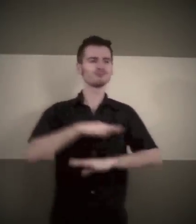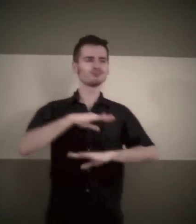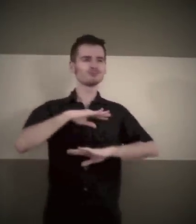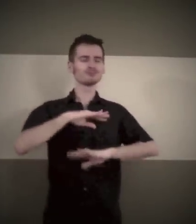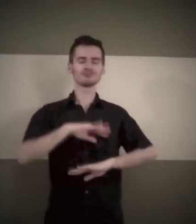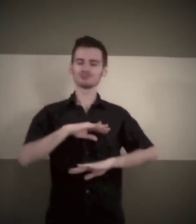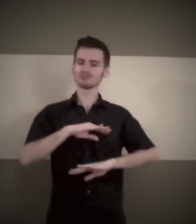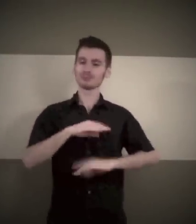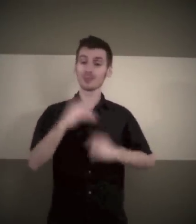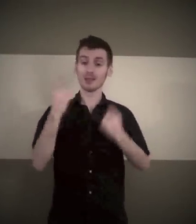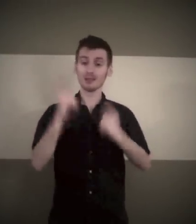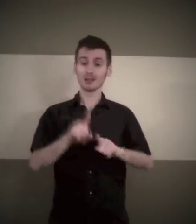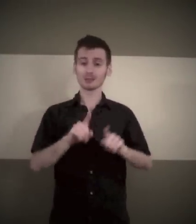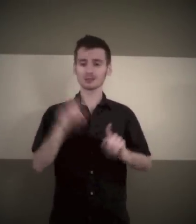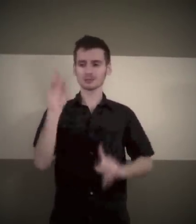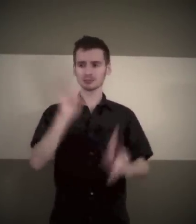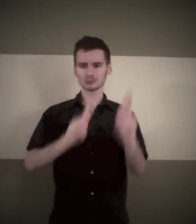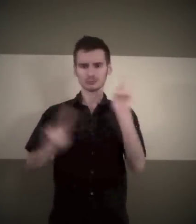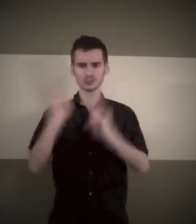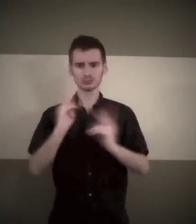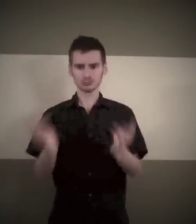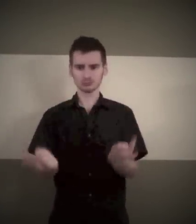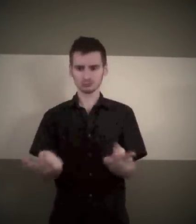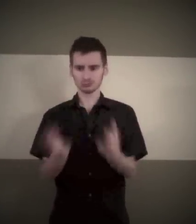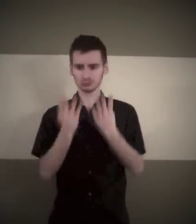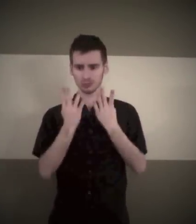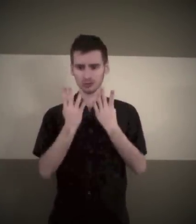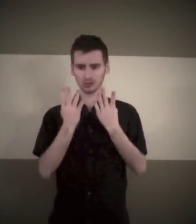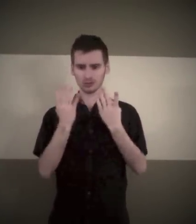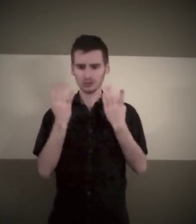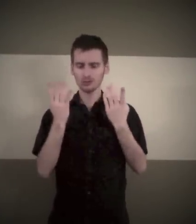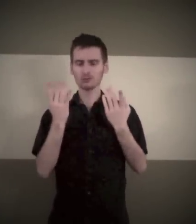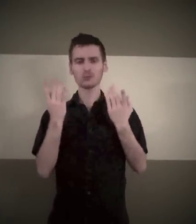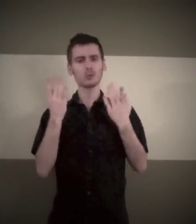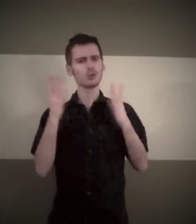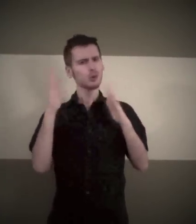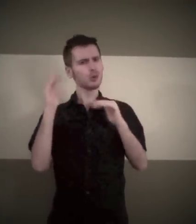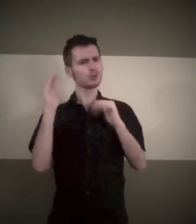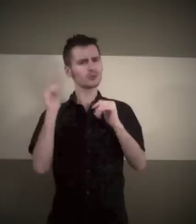Hope when the crowd screams out, you're screaming your name